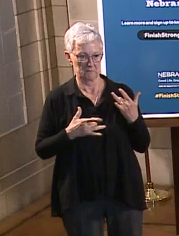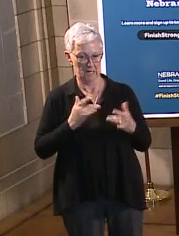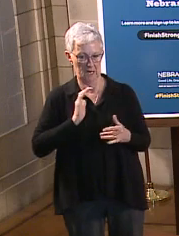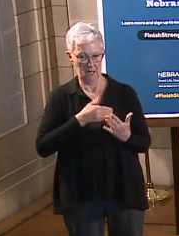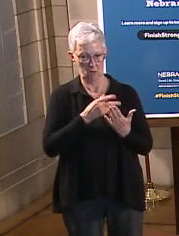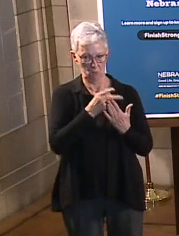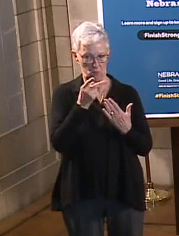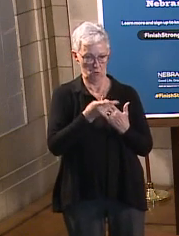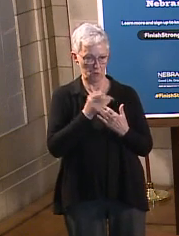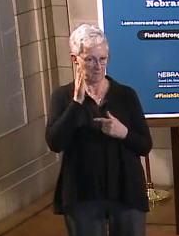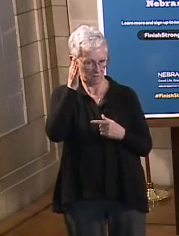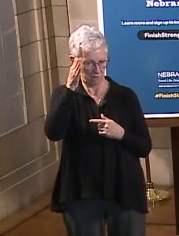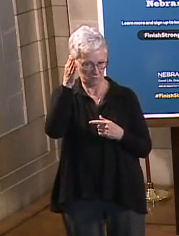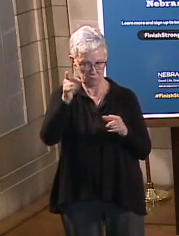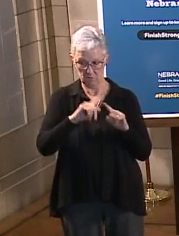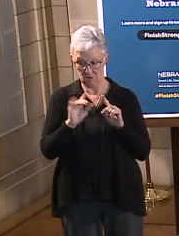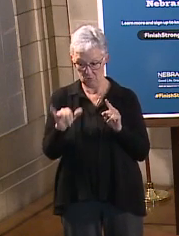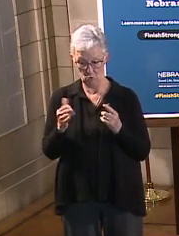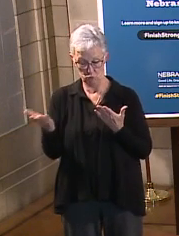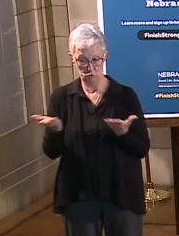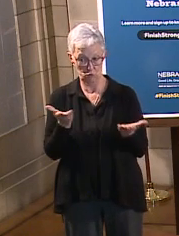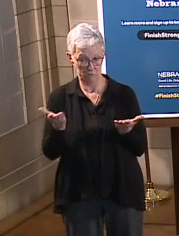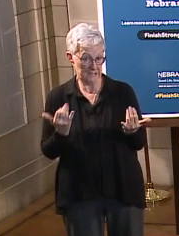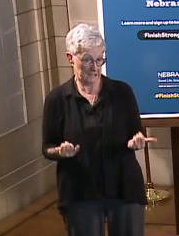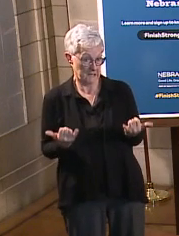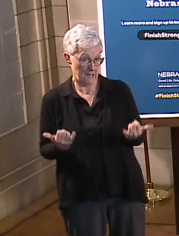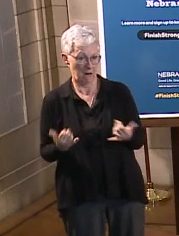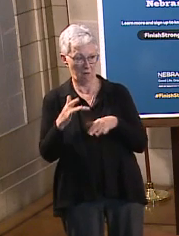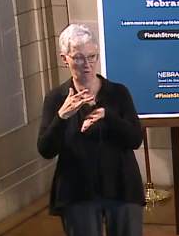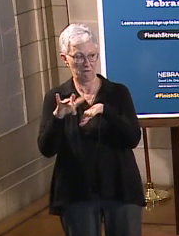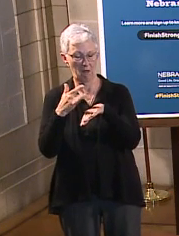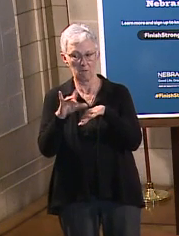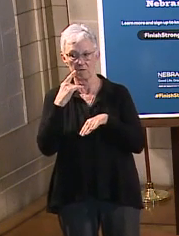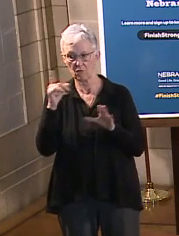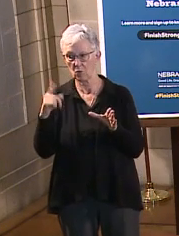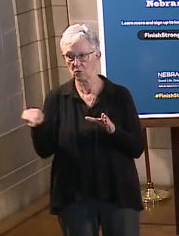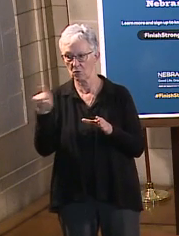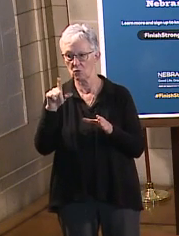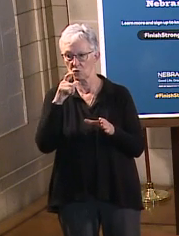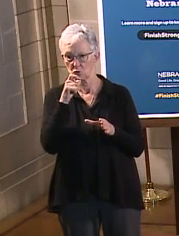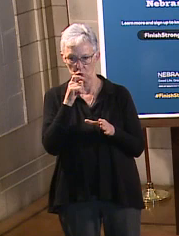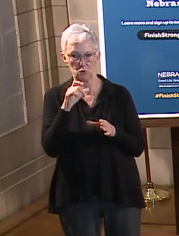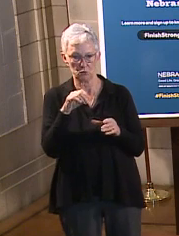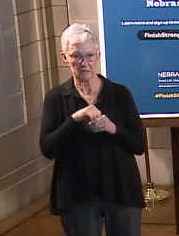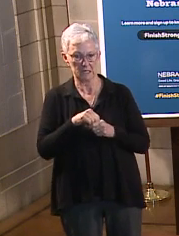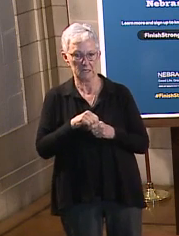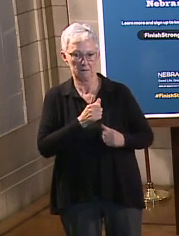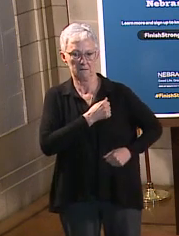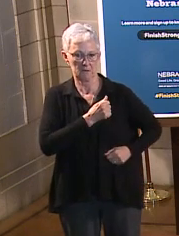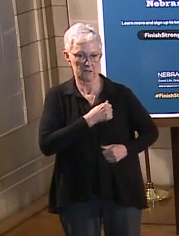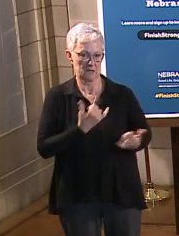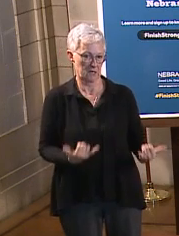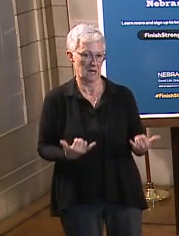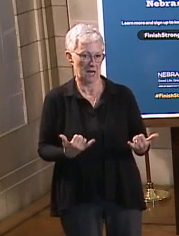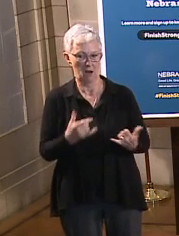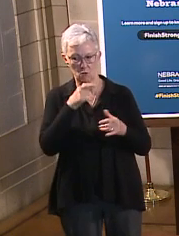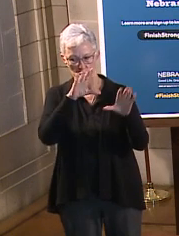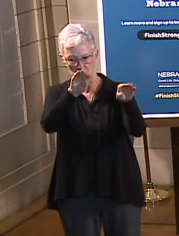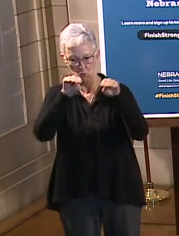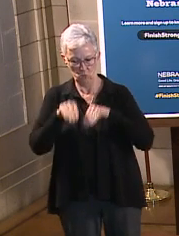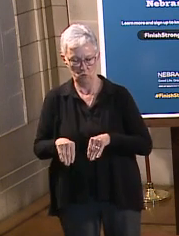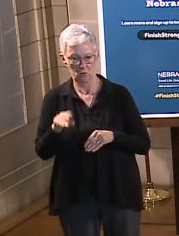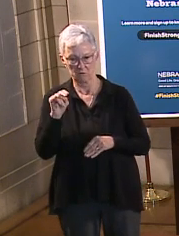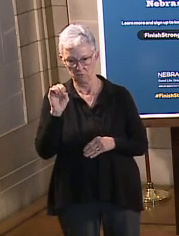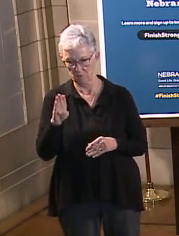services are available now to spouses of active duty service members who are transitioning into the state of Nebraska. Military